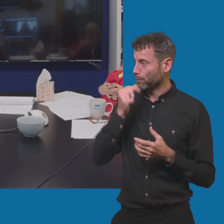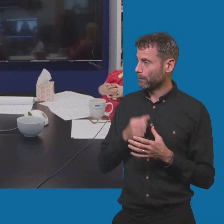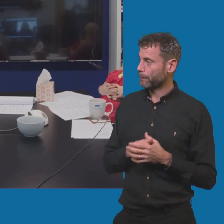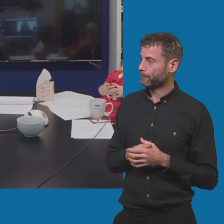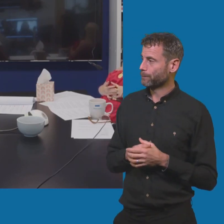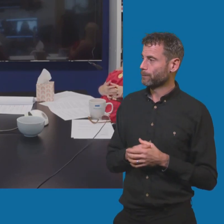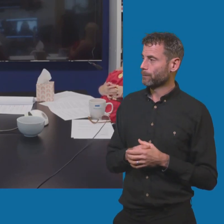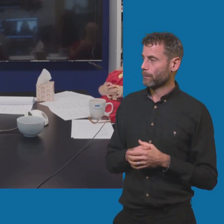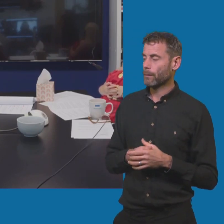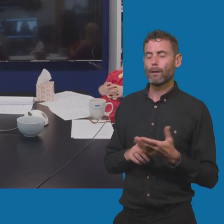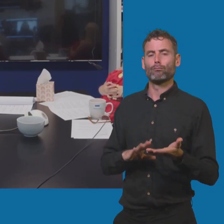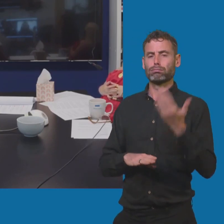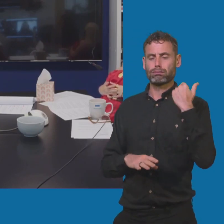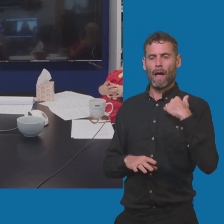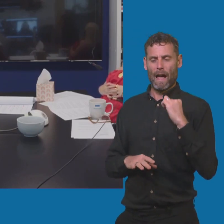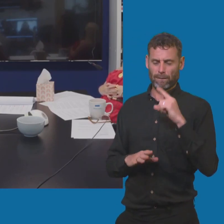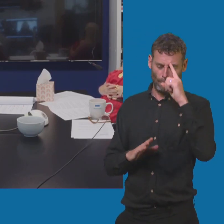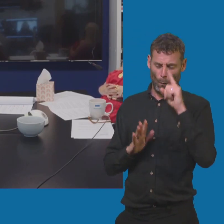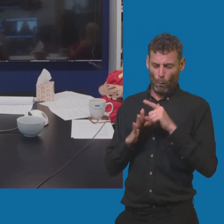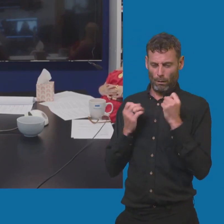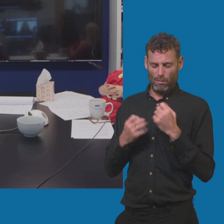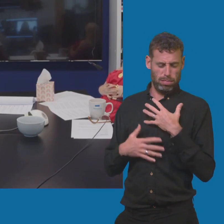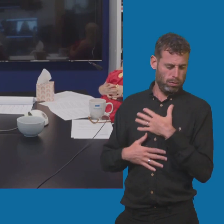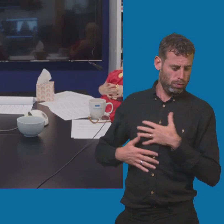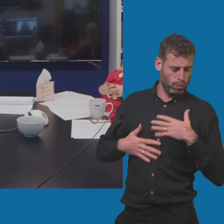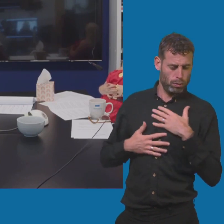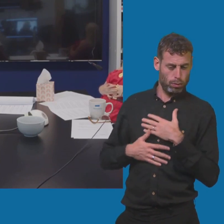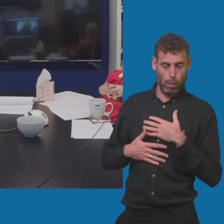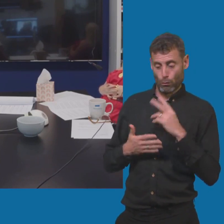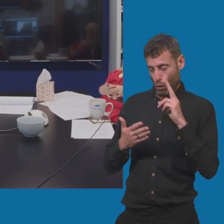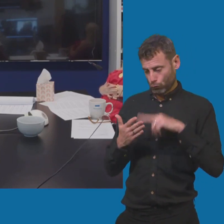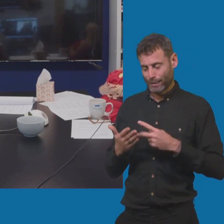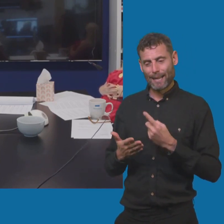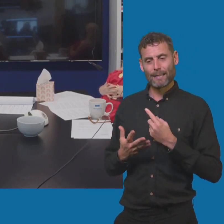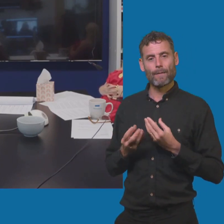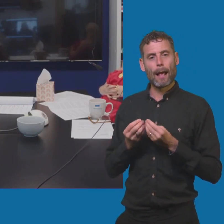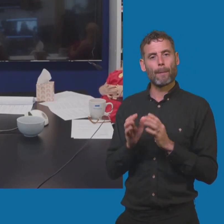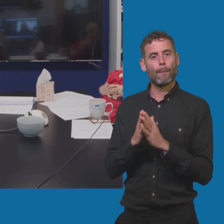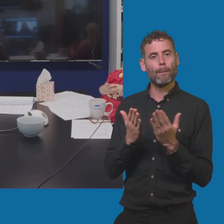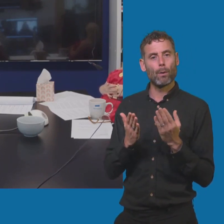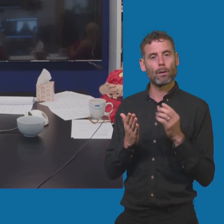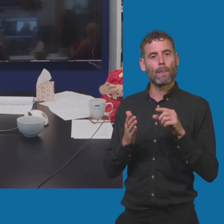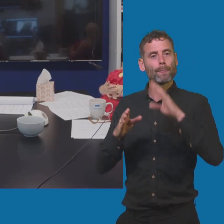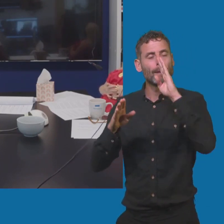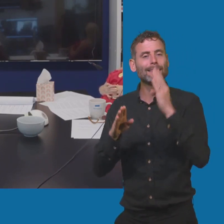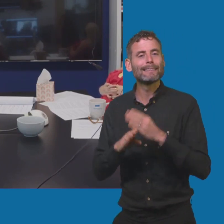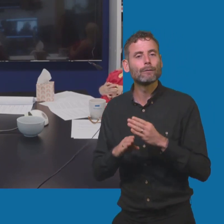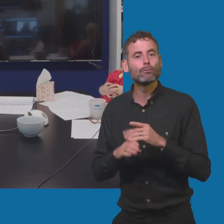a very dark place and reading self-help books like The Secret, learning how to manifest with